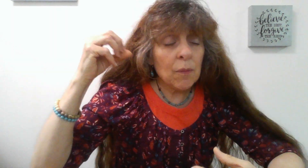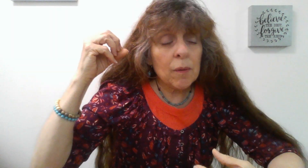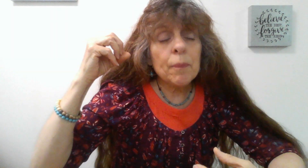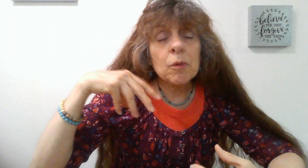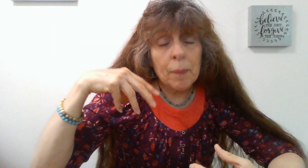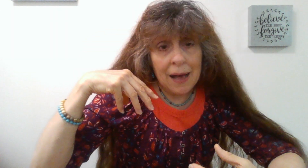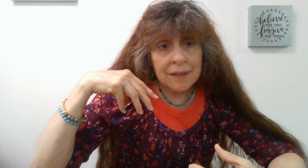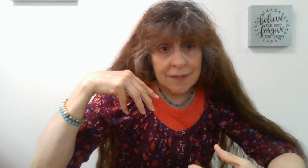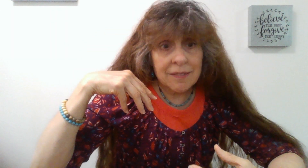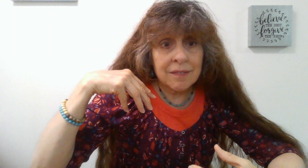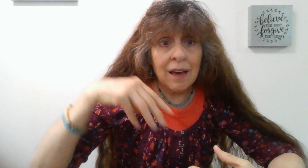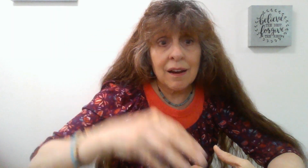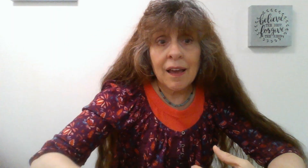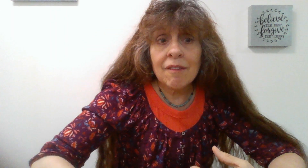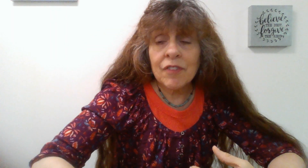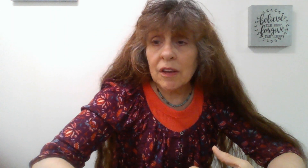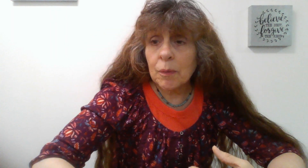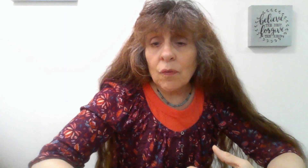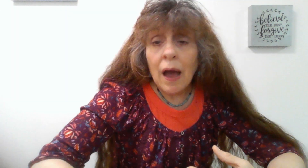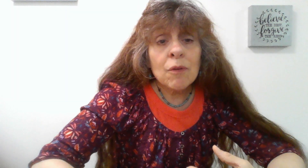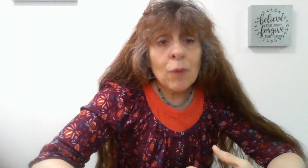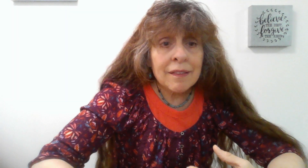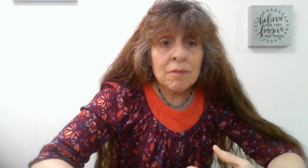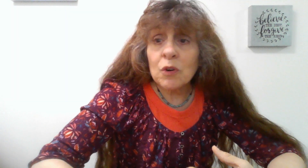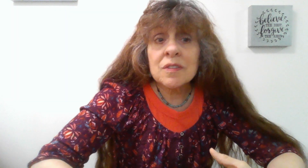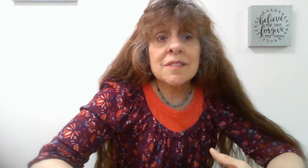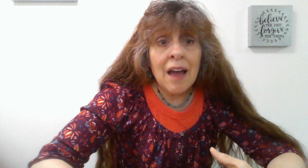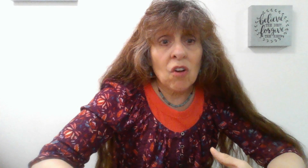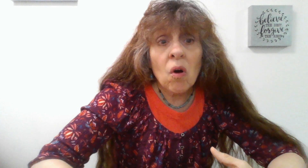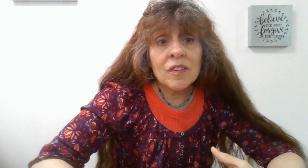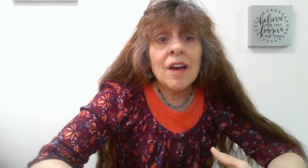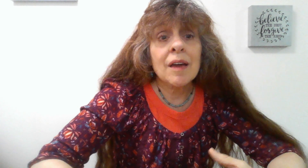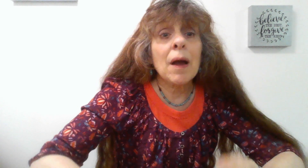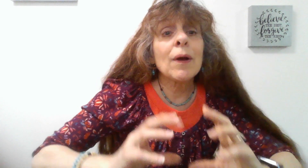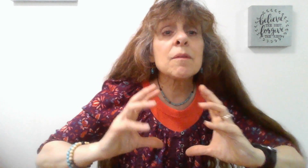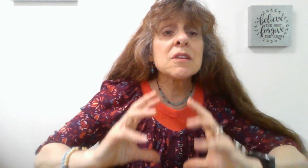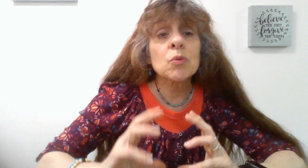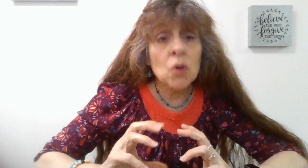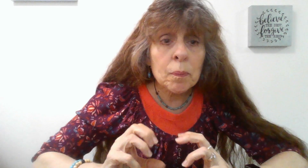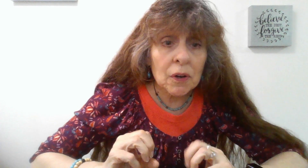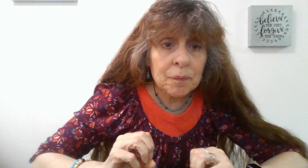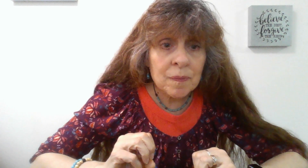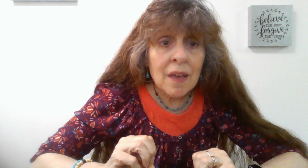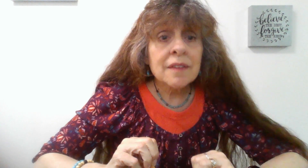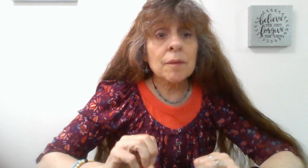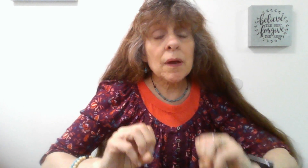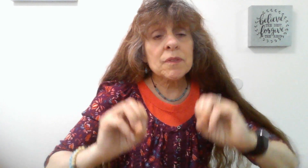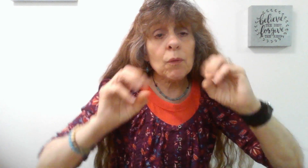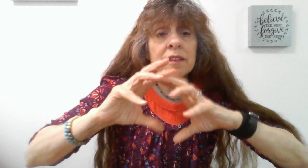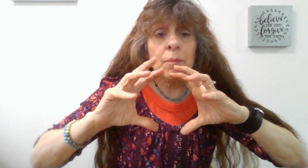in one of my printable packs that I have available. I write verses out all the time. I write them into a notebook. Sometimes I write them